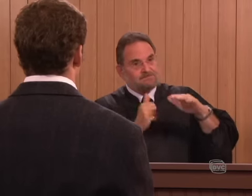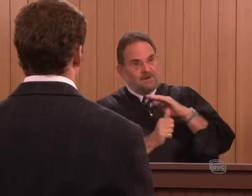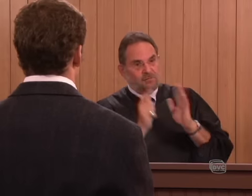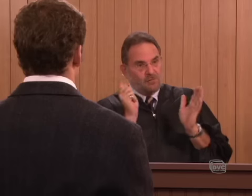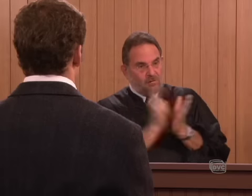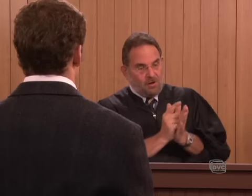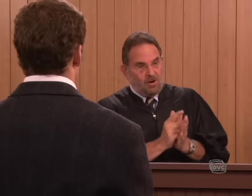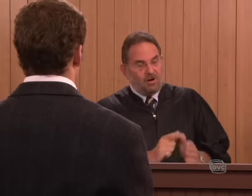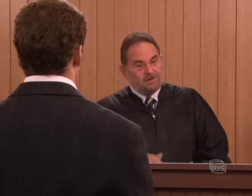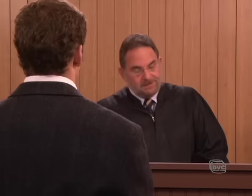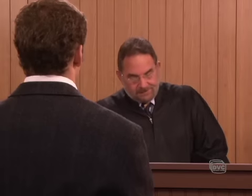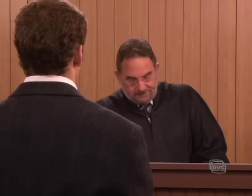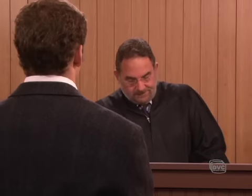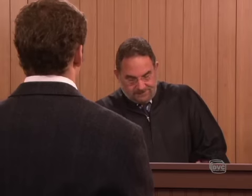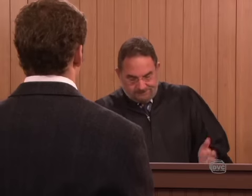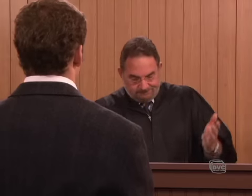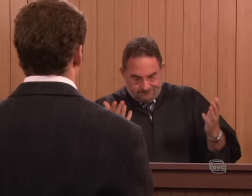I cannot under law